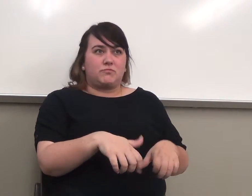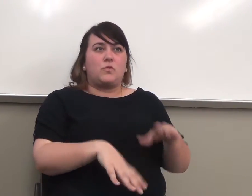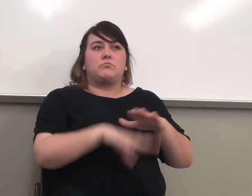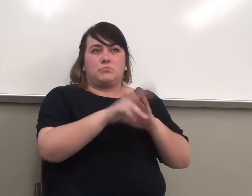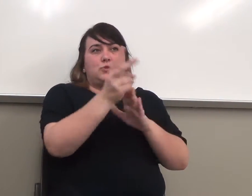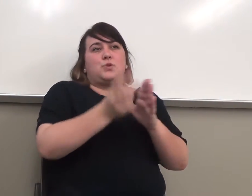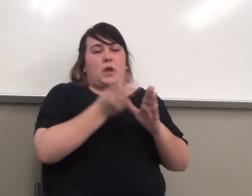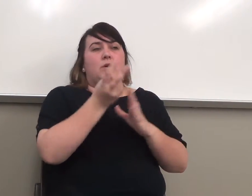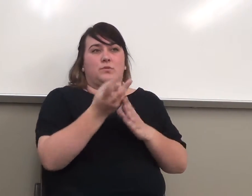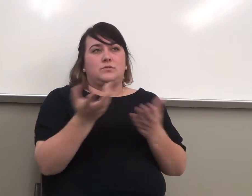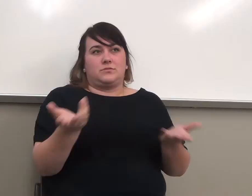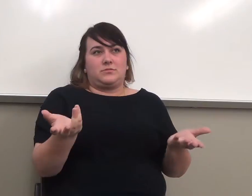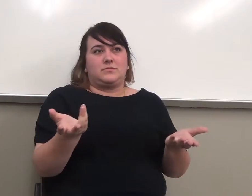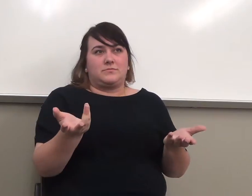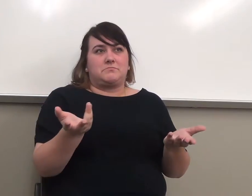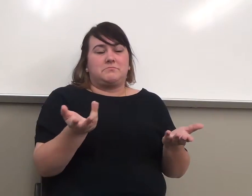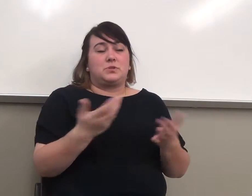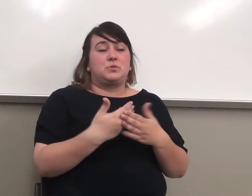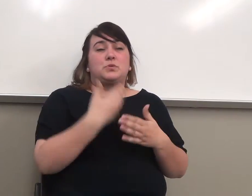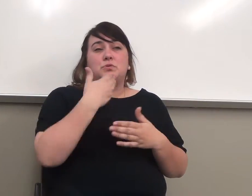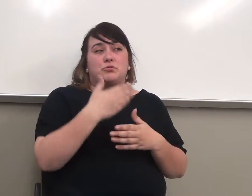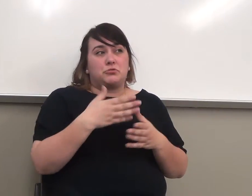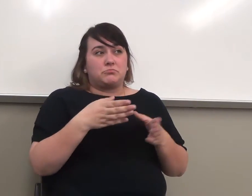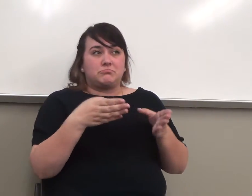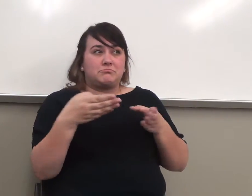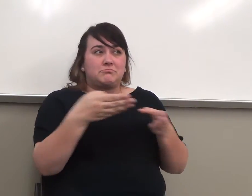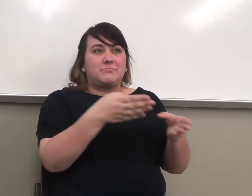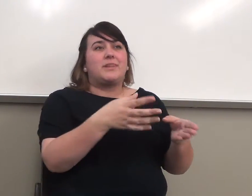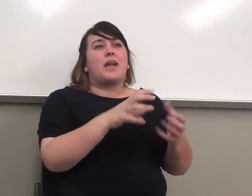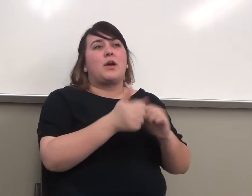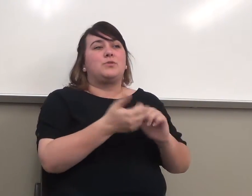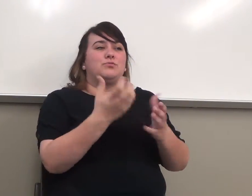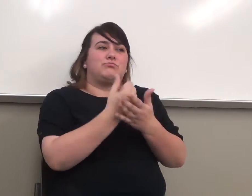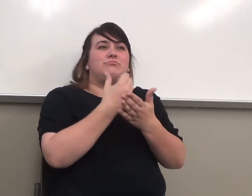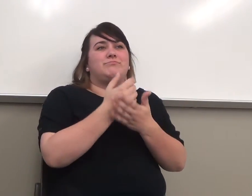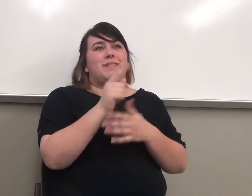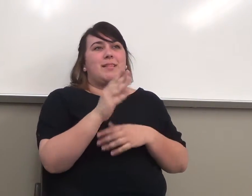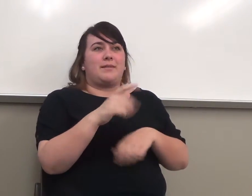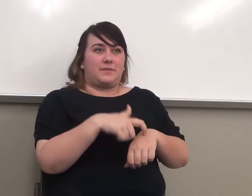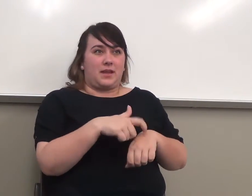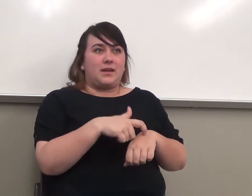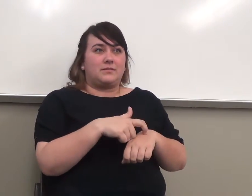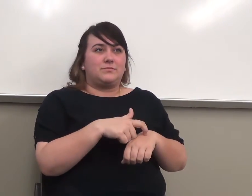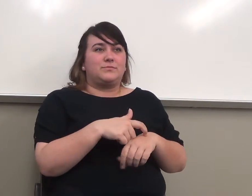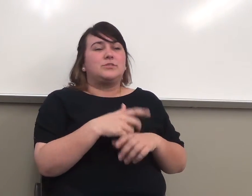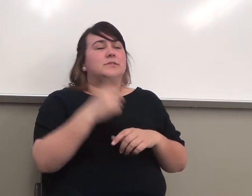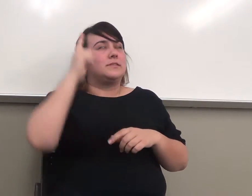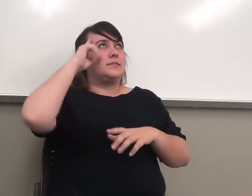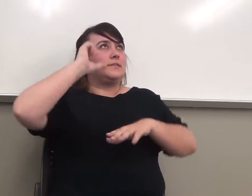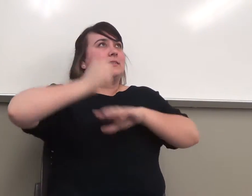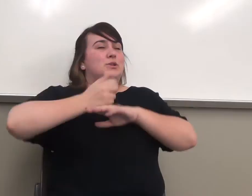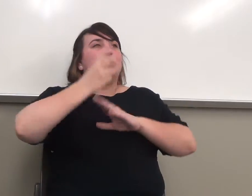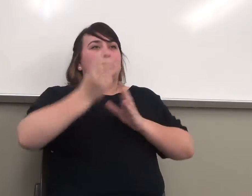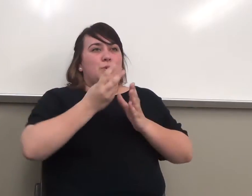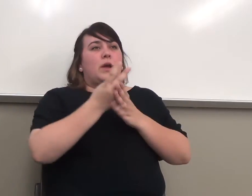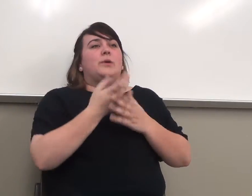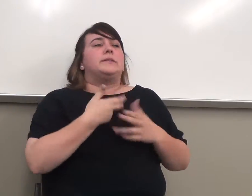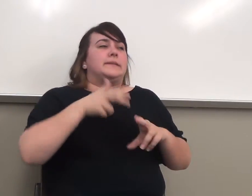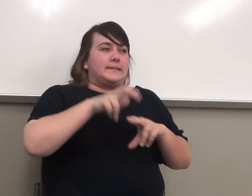So it's a good way to prepare to go down there, sit there, do the lab work, do your journal, do your